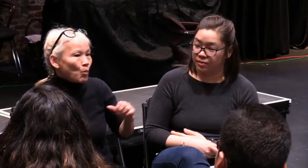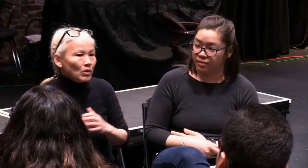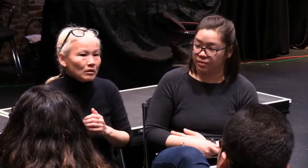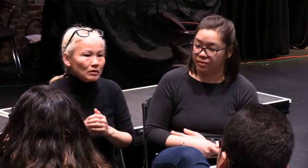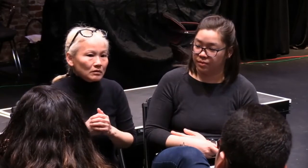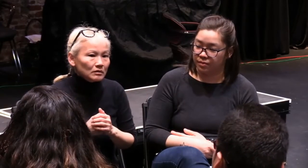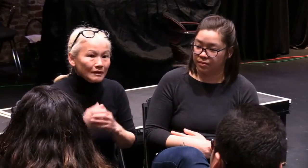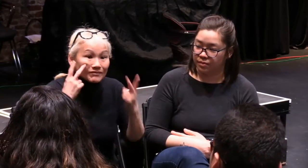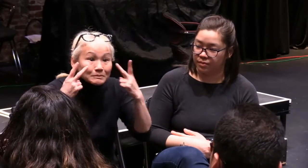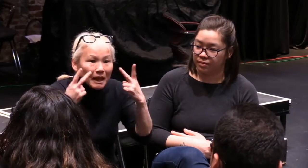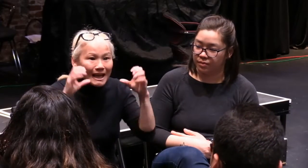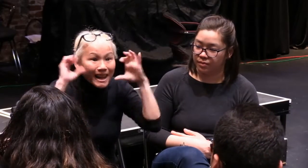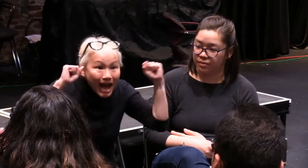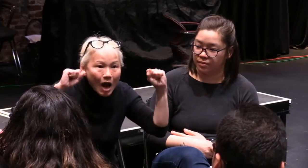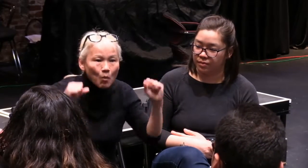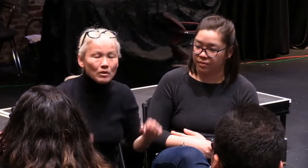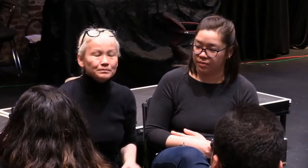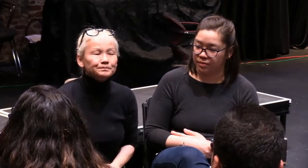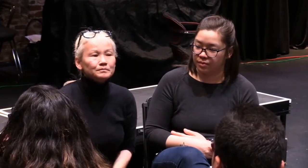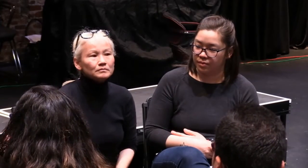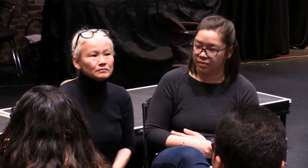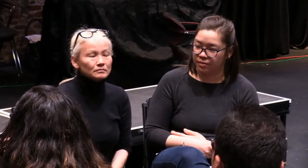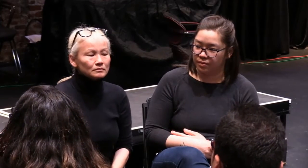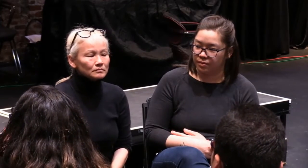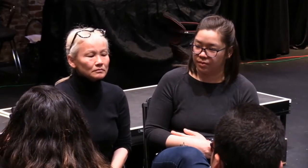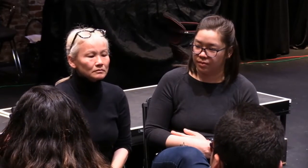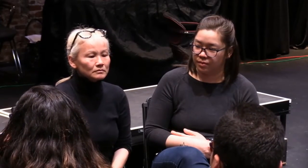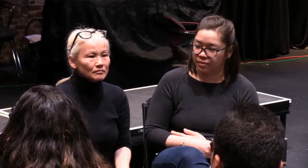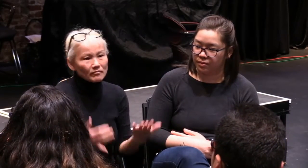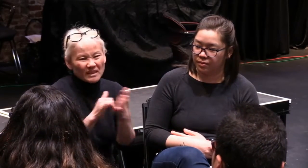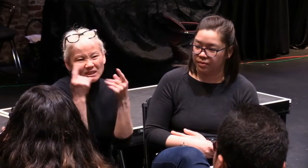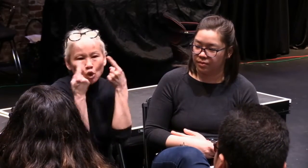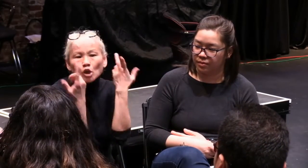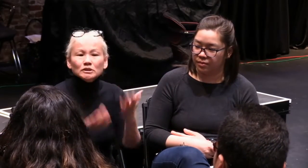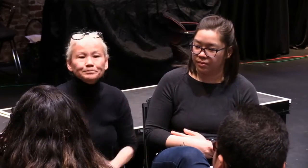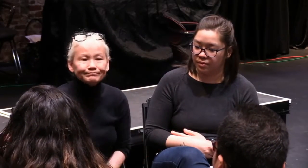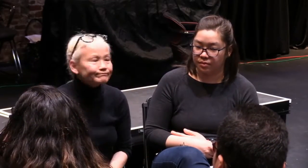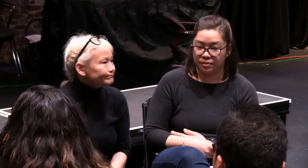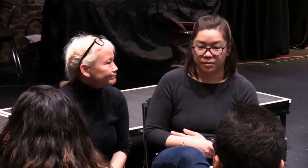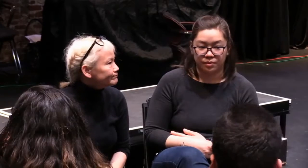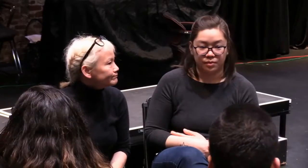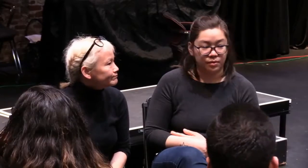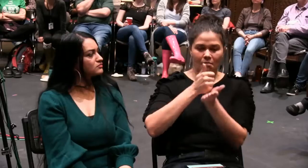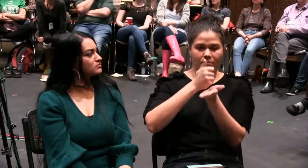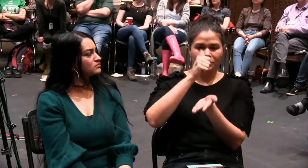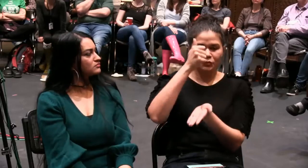We can be louder. We visibility can be augmented. Those are my thoughts.